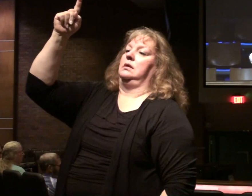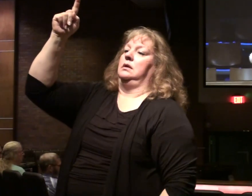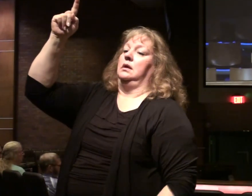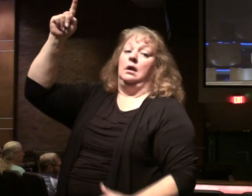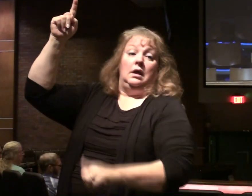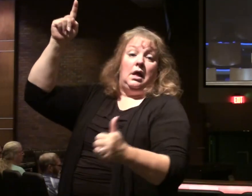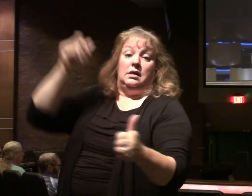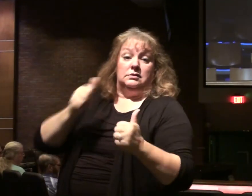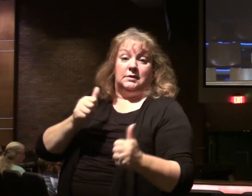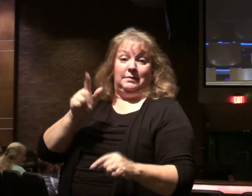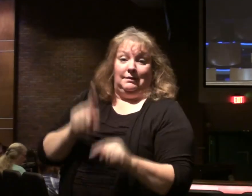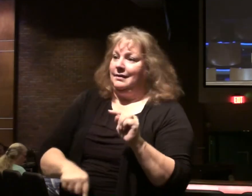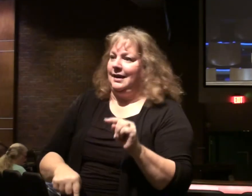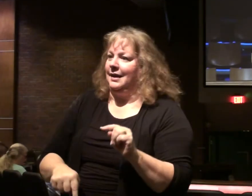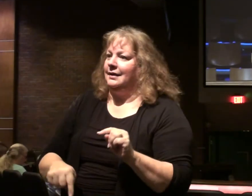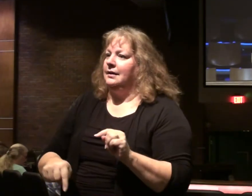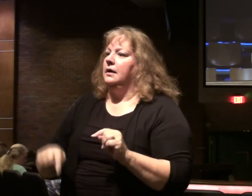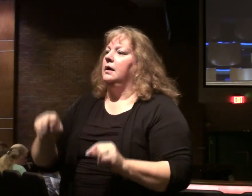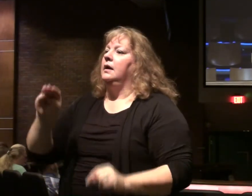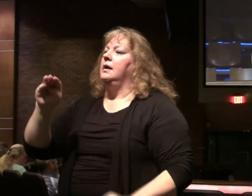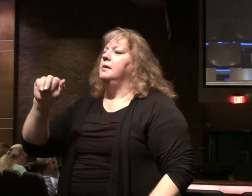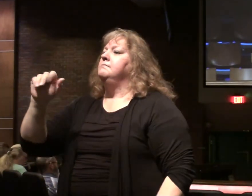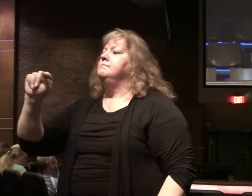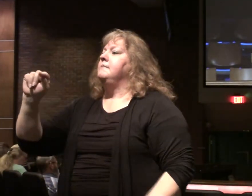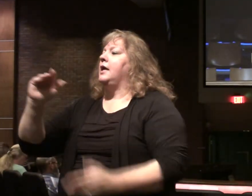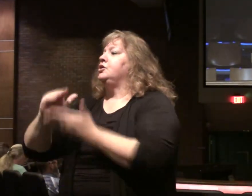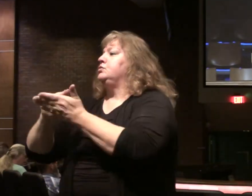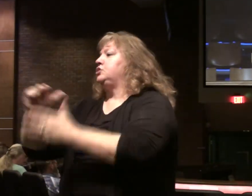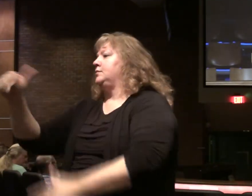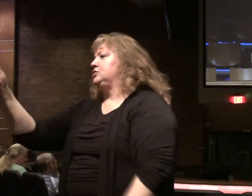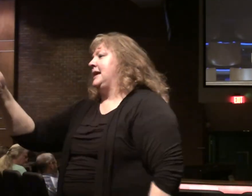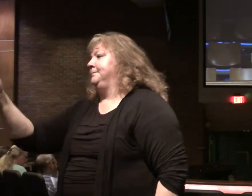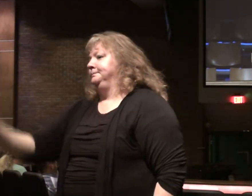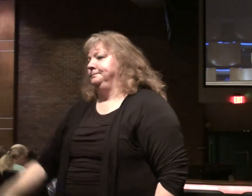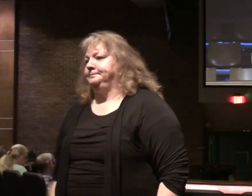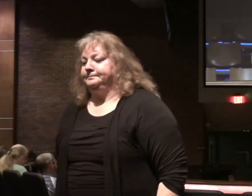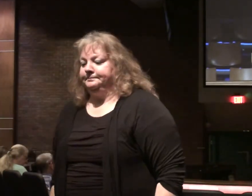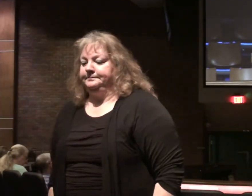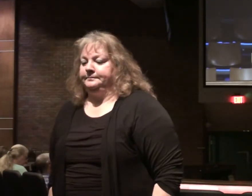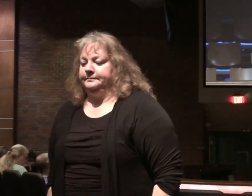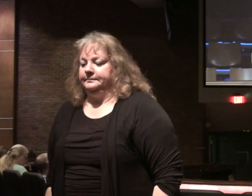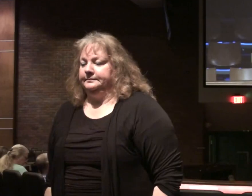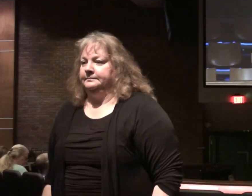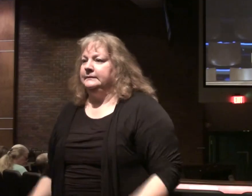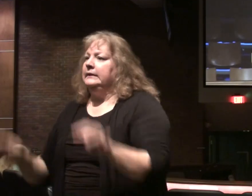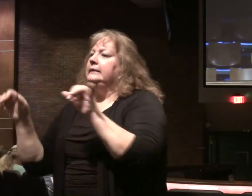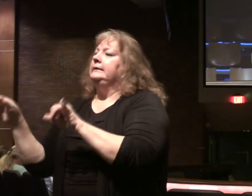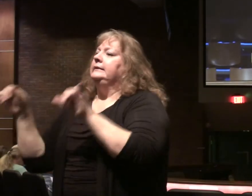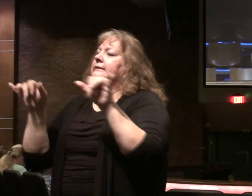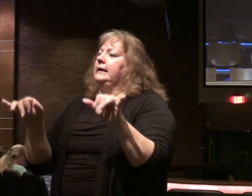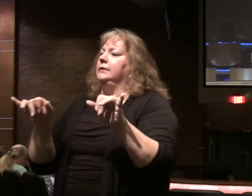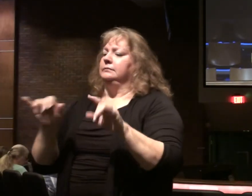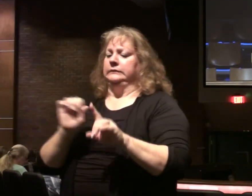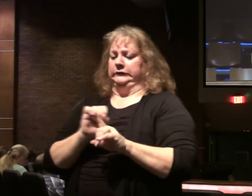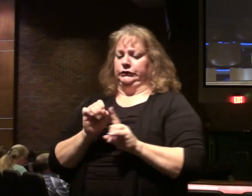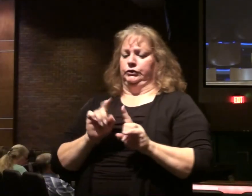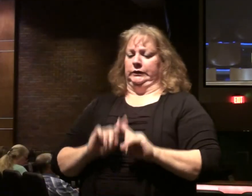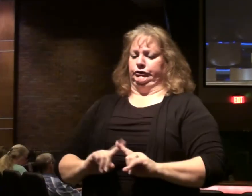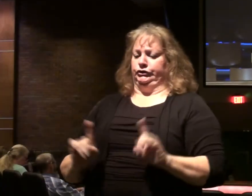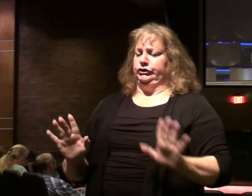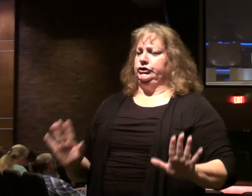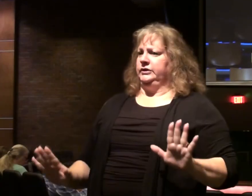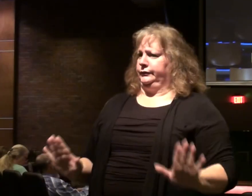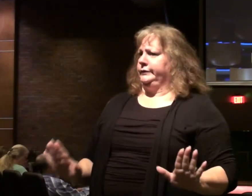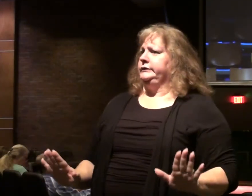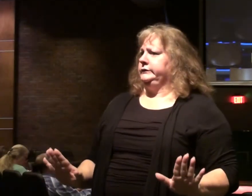can't compete. Go to Matthew. Matthew chapter 10. Matthew has a similar text. Different situation in Matthew chapter